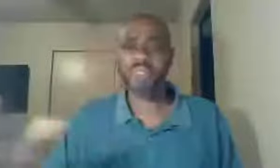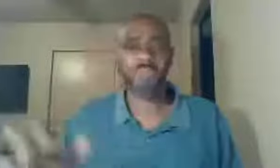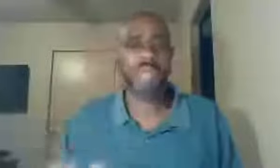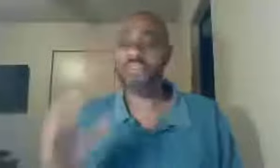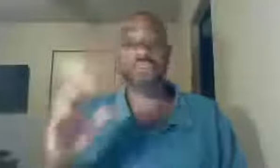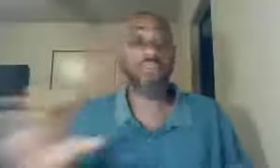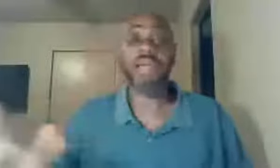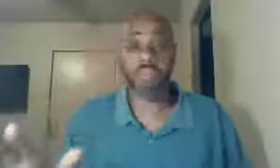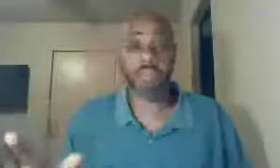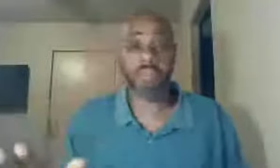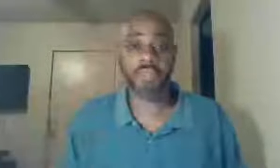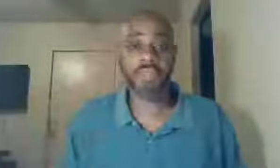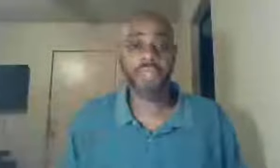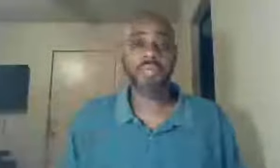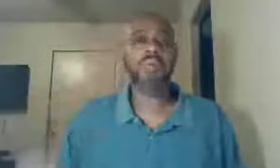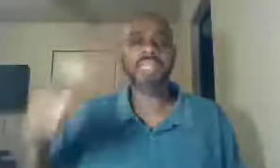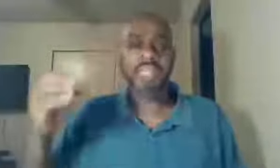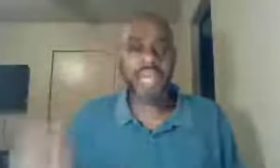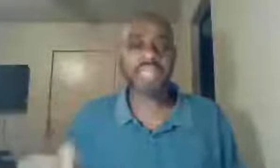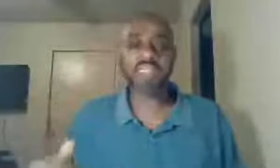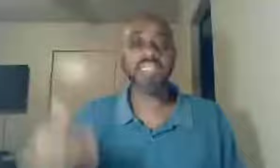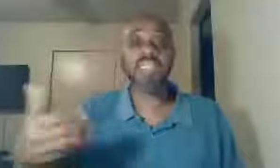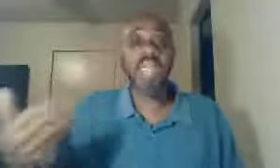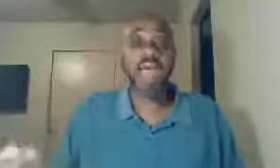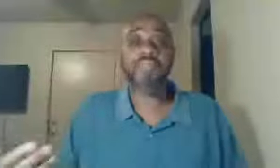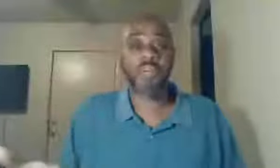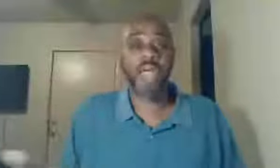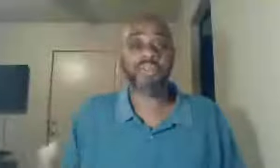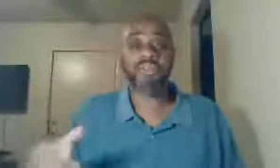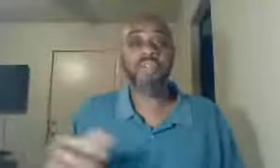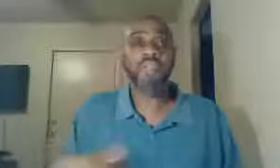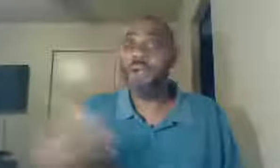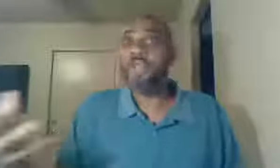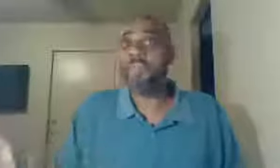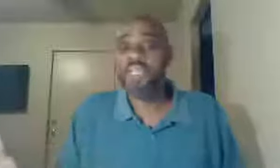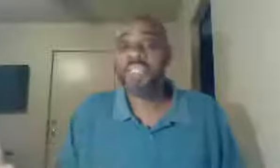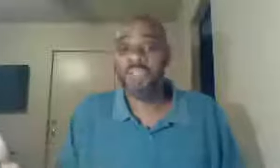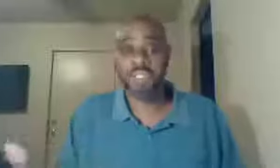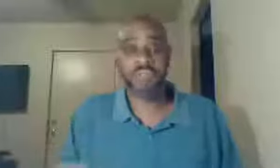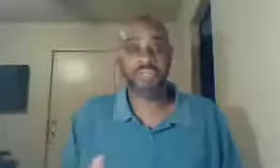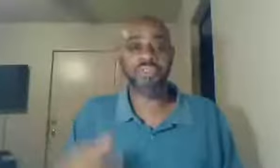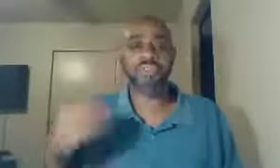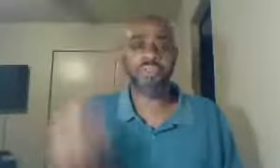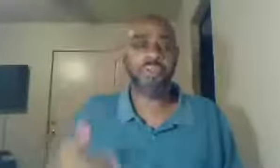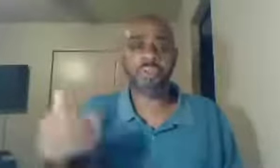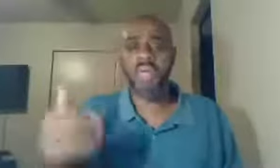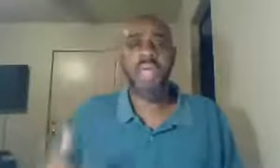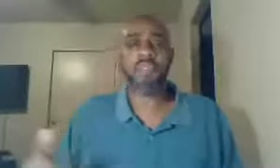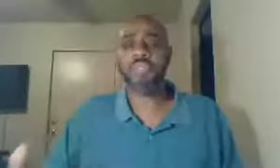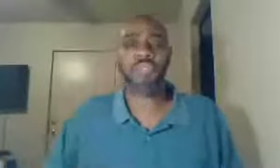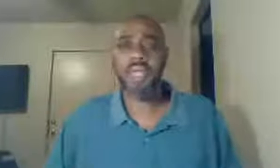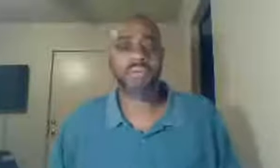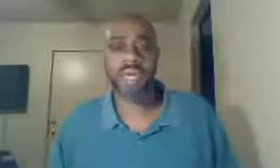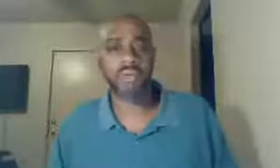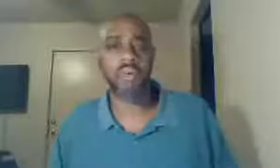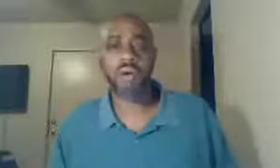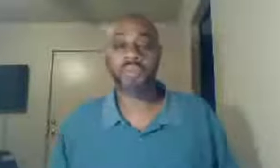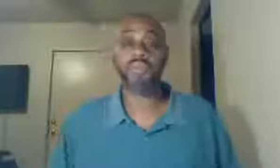there's some pastors, who might remember, but what is the likelihood, that the average pastor, 30 plus years in the ministry, is going to remember, absolutely everybody, who walked through,